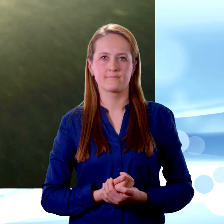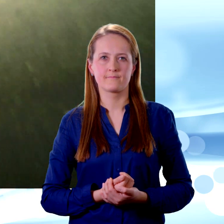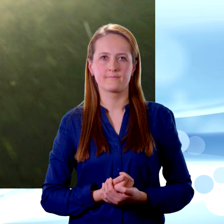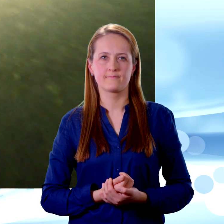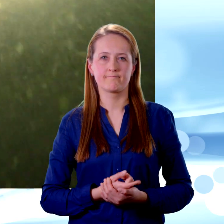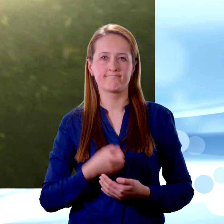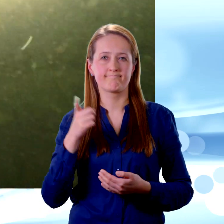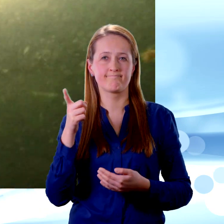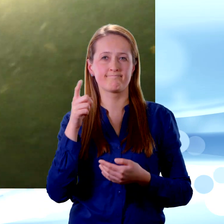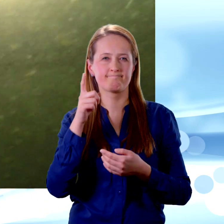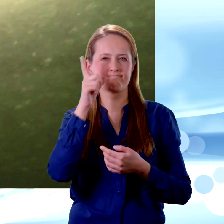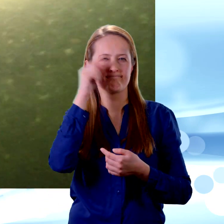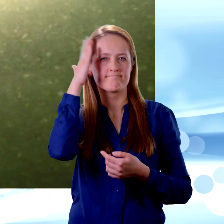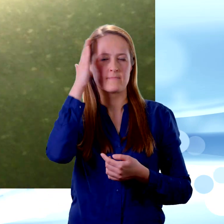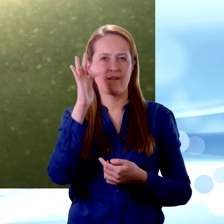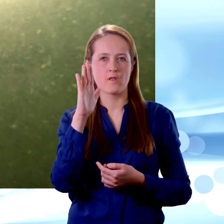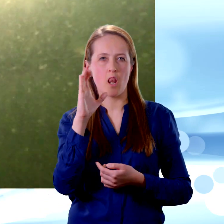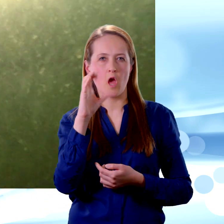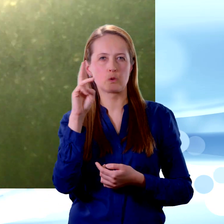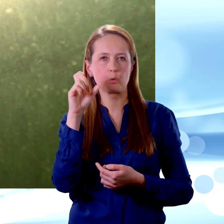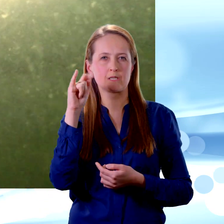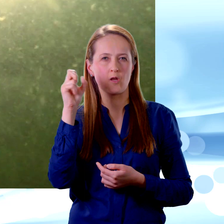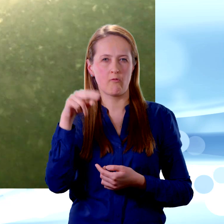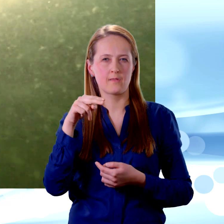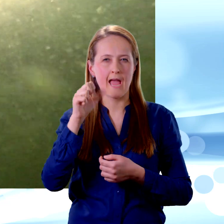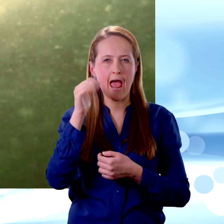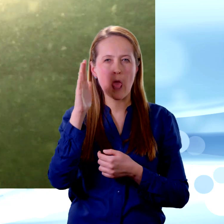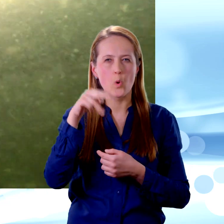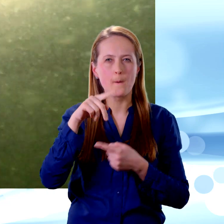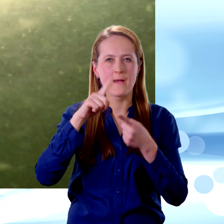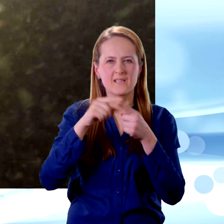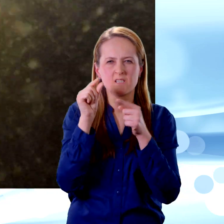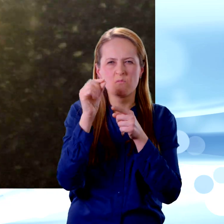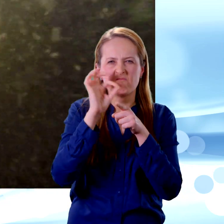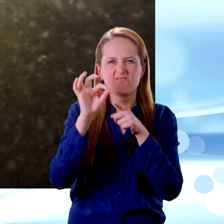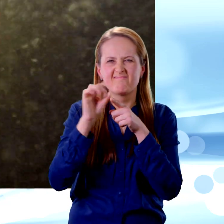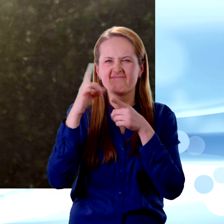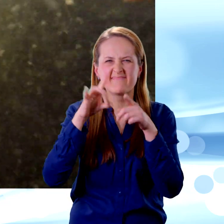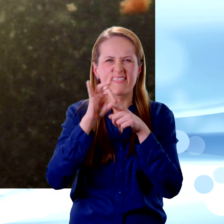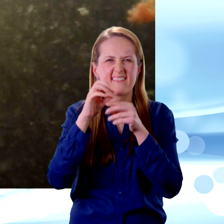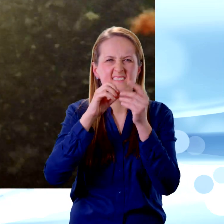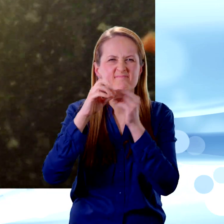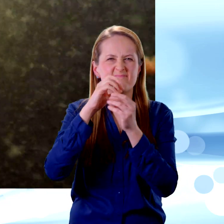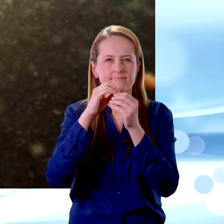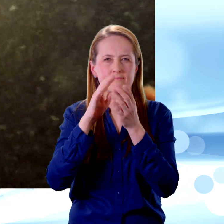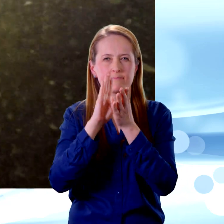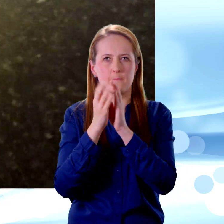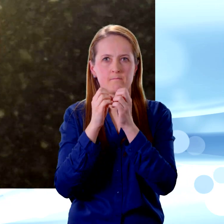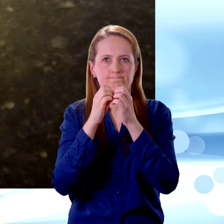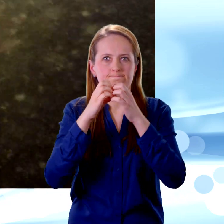Here, thanks to a chemical process known as flocculation, the alum and small particles clump together to form larger